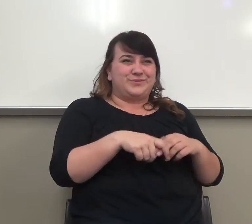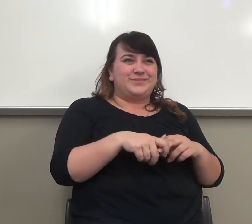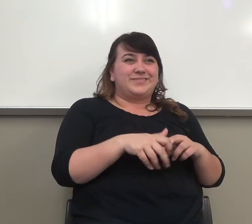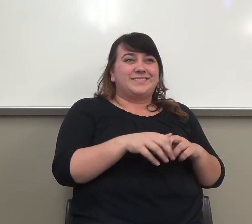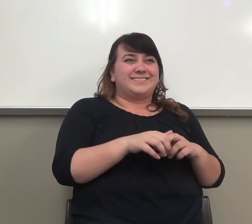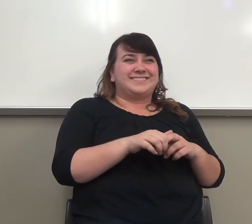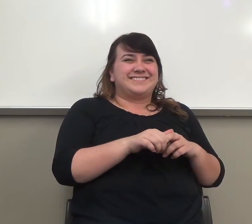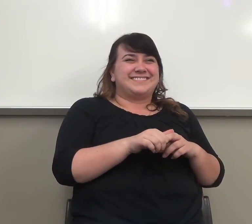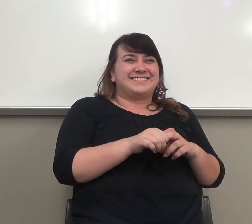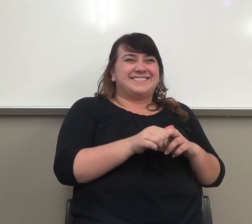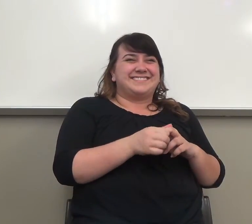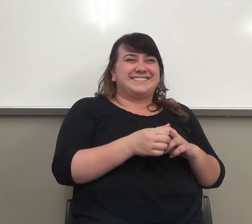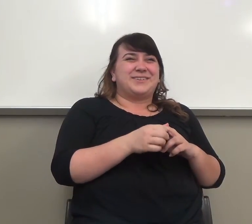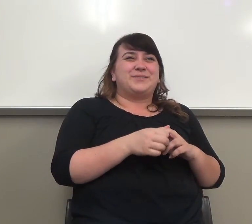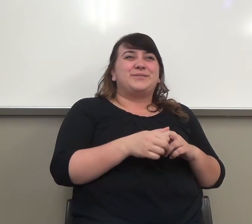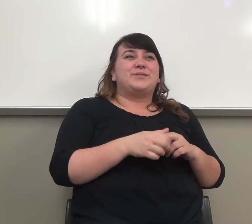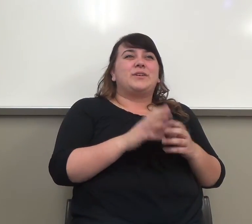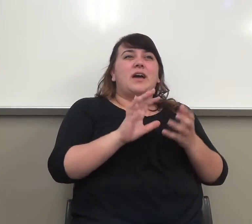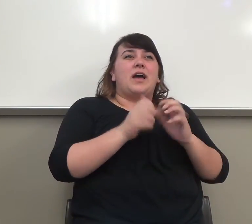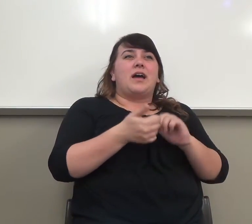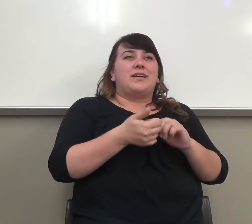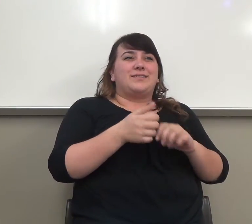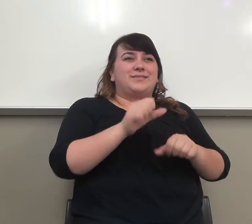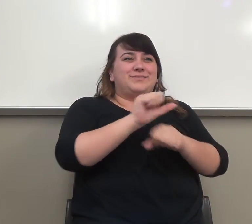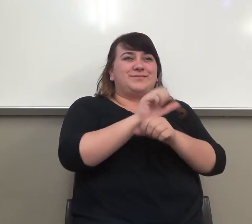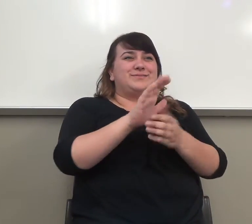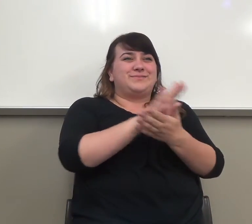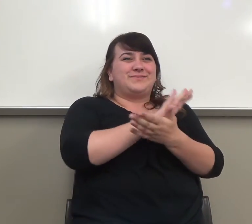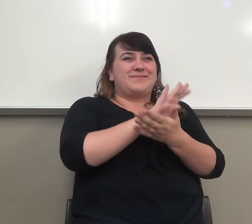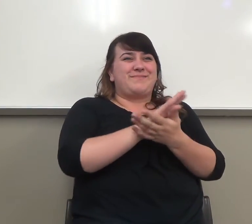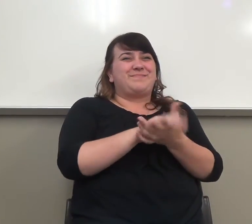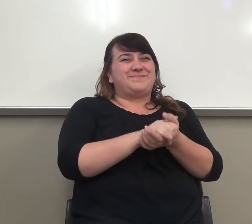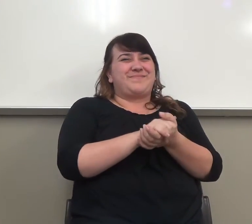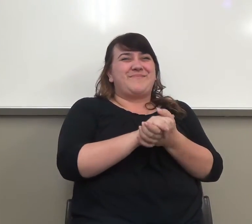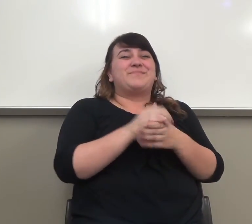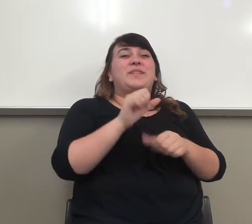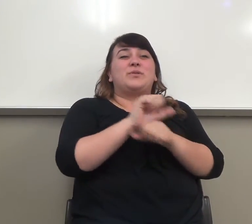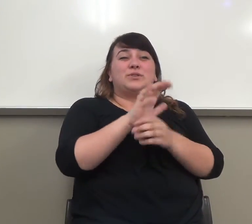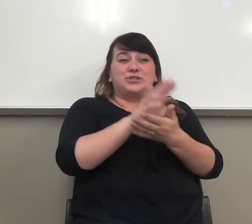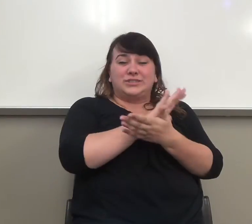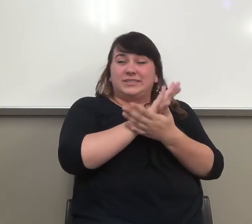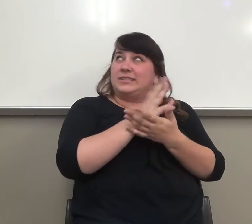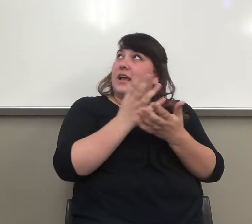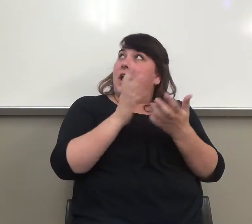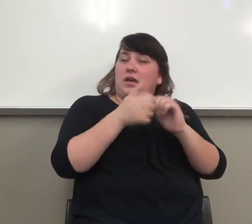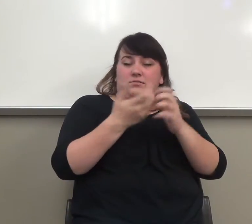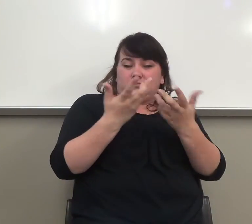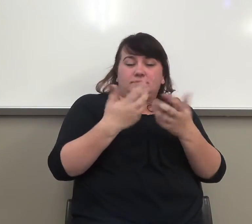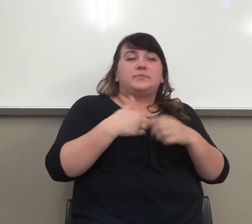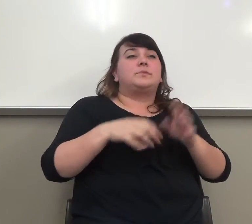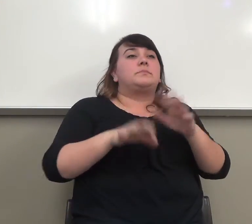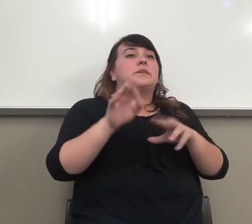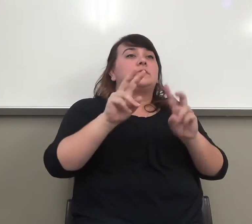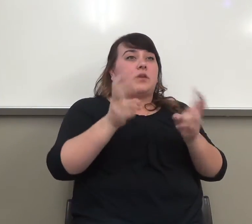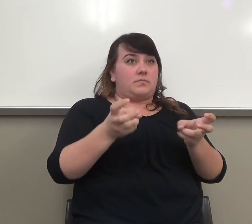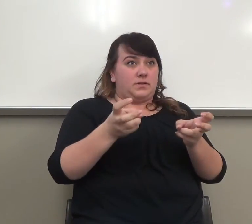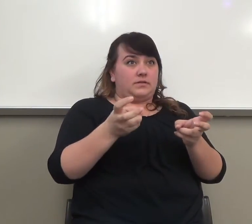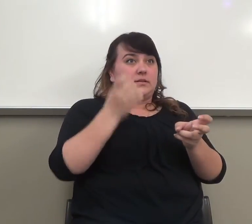Choose it. So here's the way this worksheet works. Choose a topic. Now, if you write a topic down